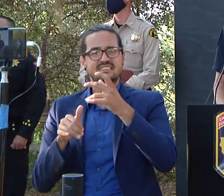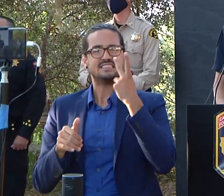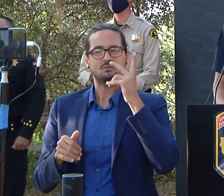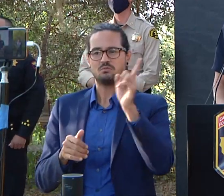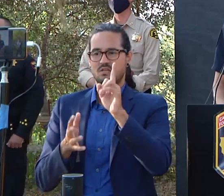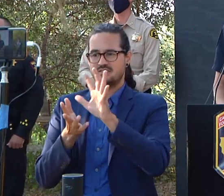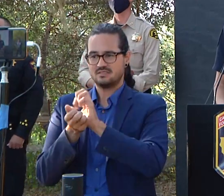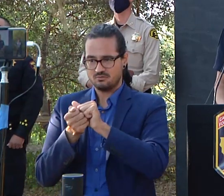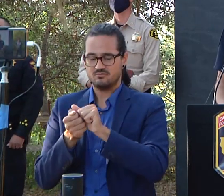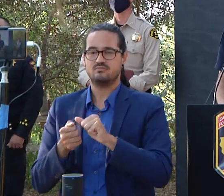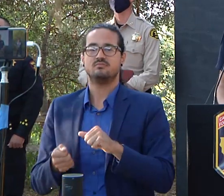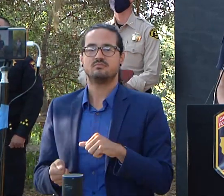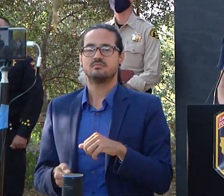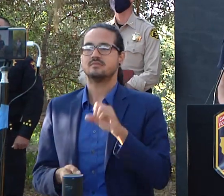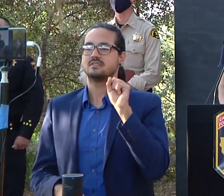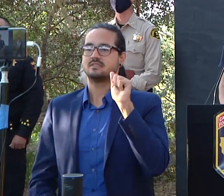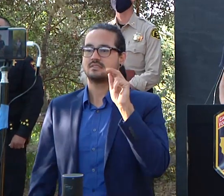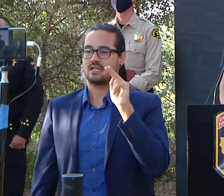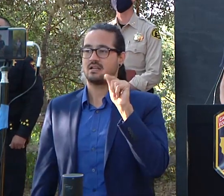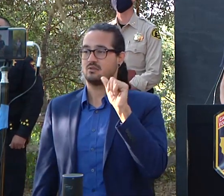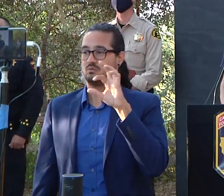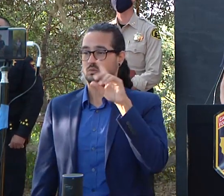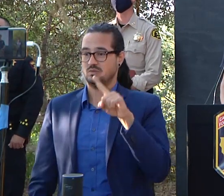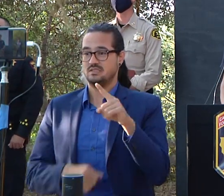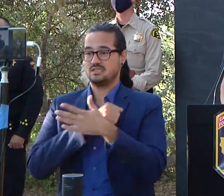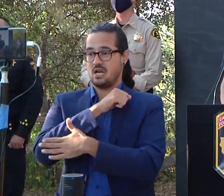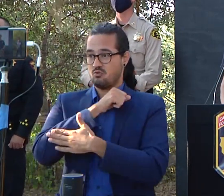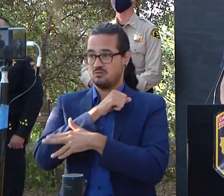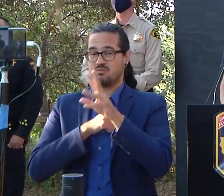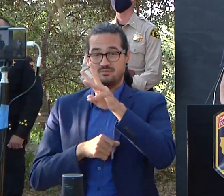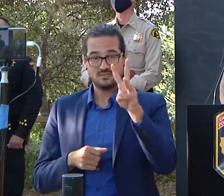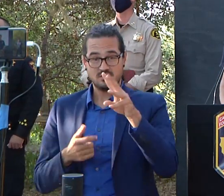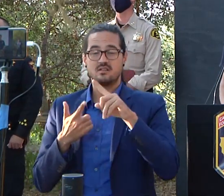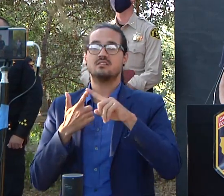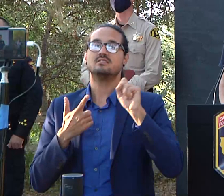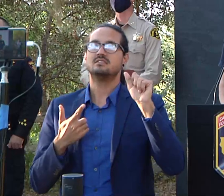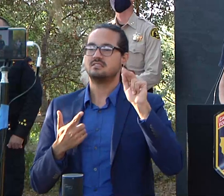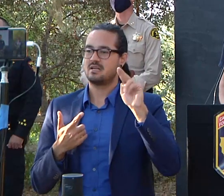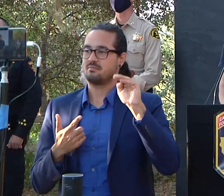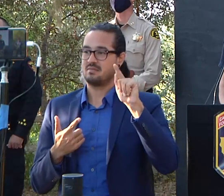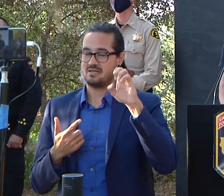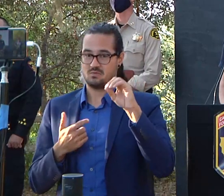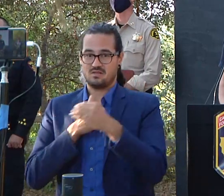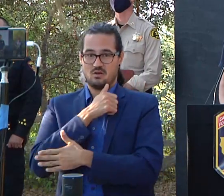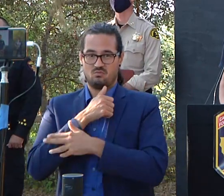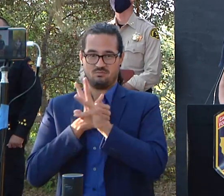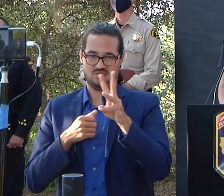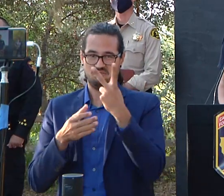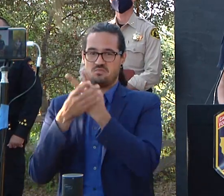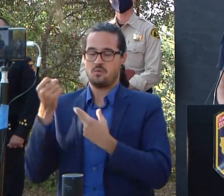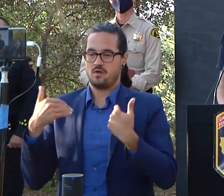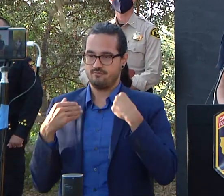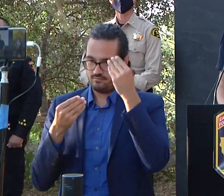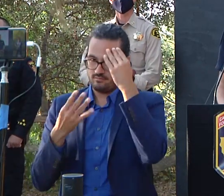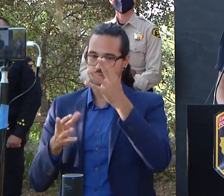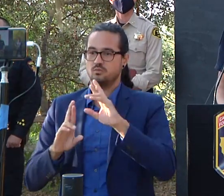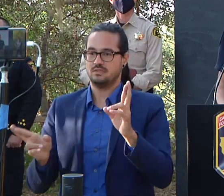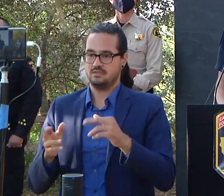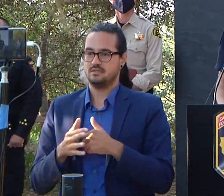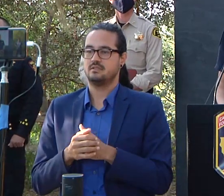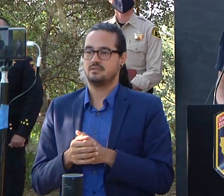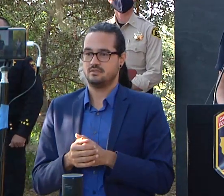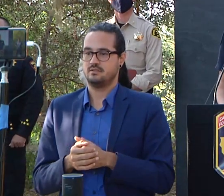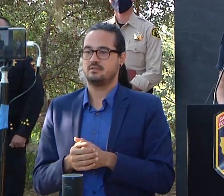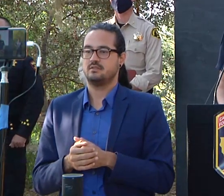county through the county website and san mateo county through their their county website with that there's still over 50 000 people who are